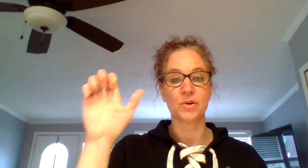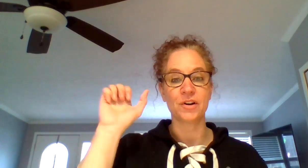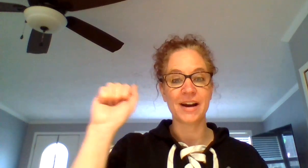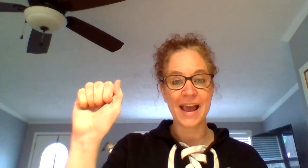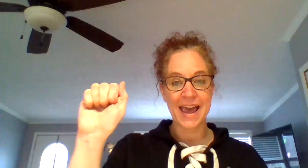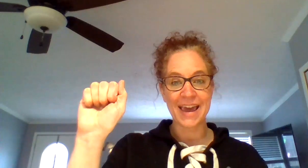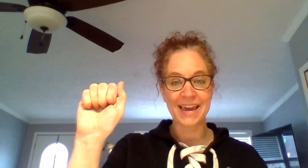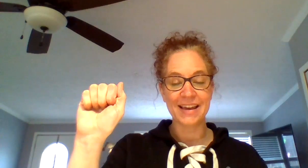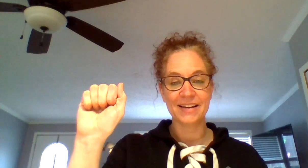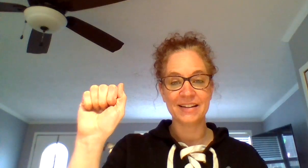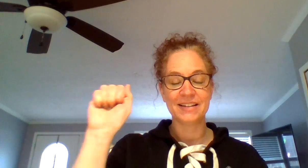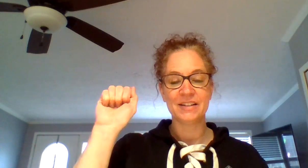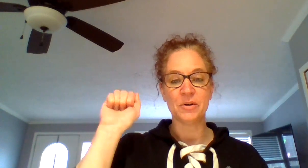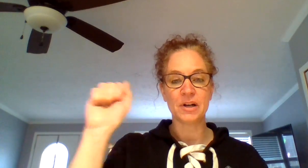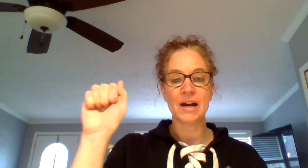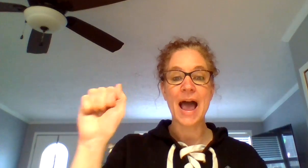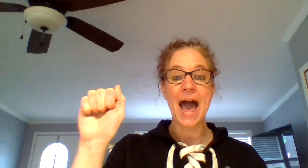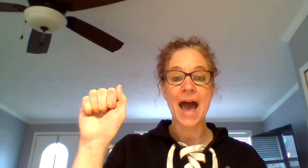order. A or a,